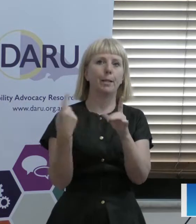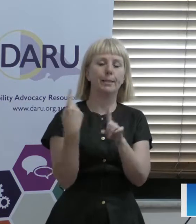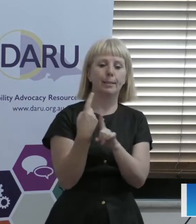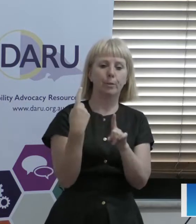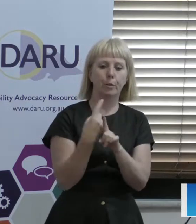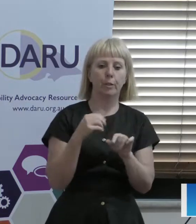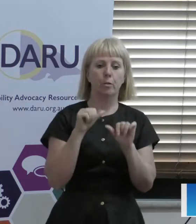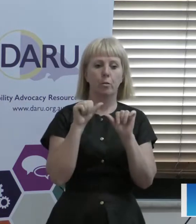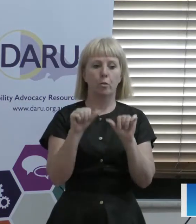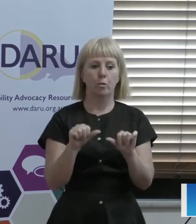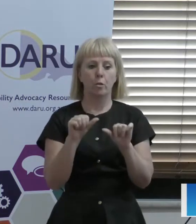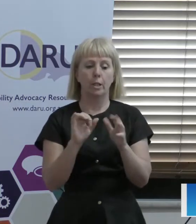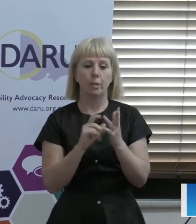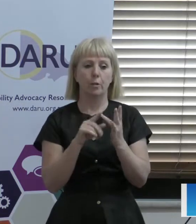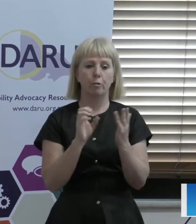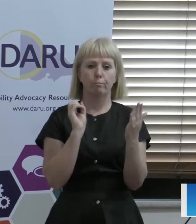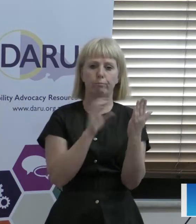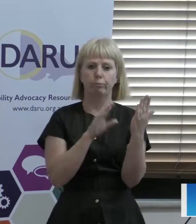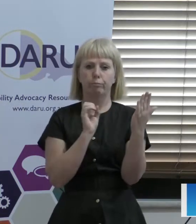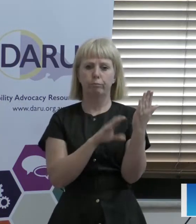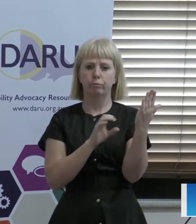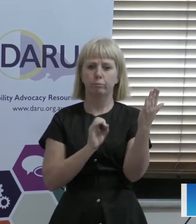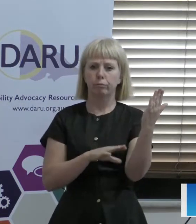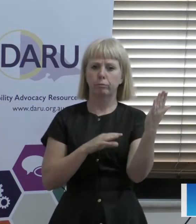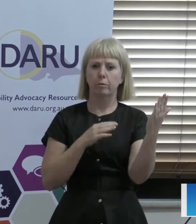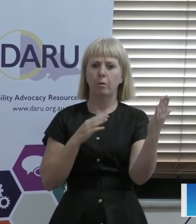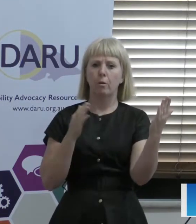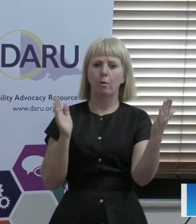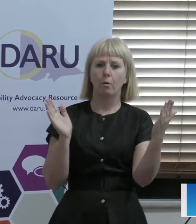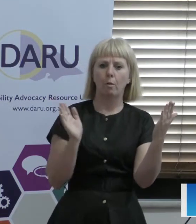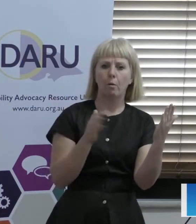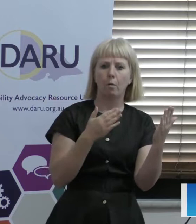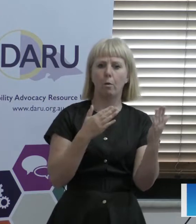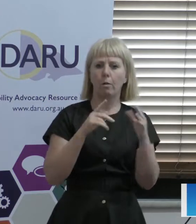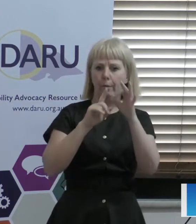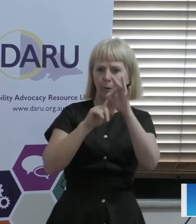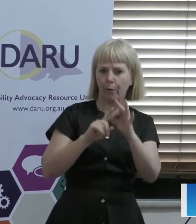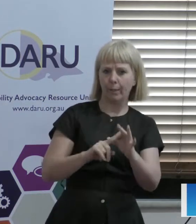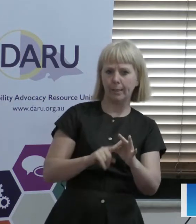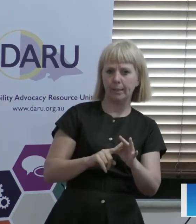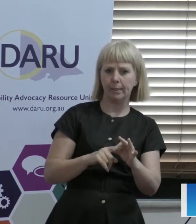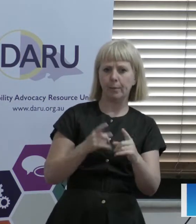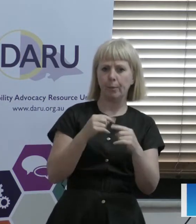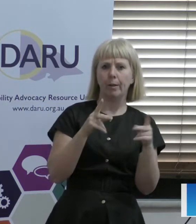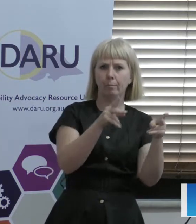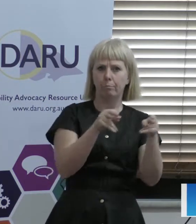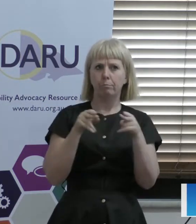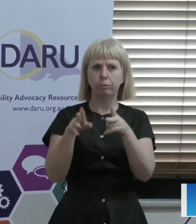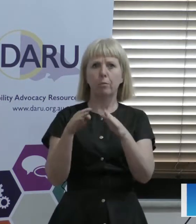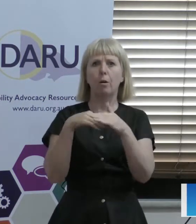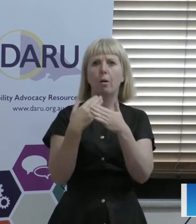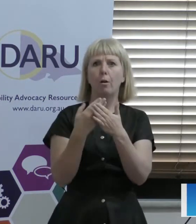information about the app and all the resources from today on Daryu's website and we'll let you know when it's all out.